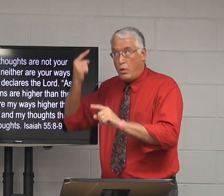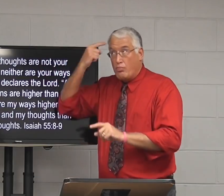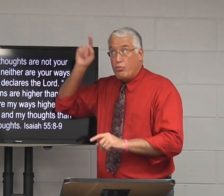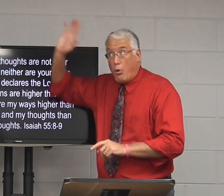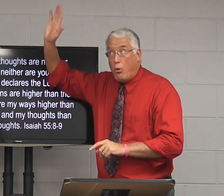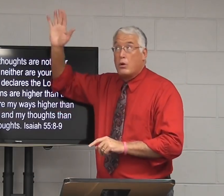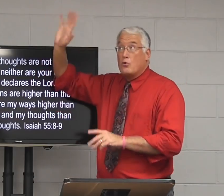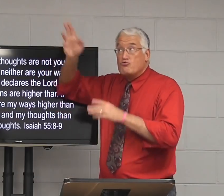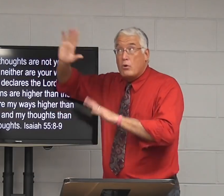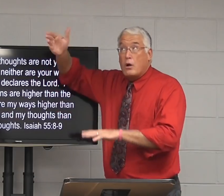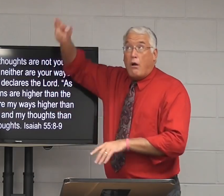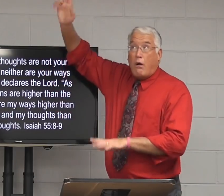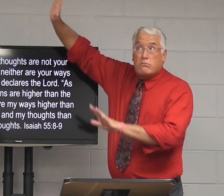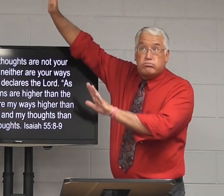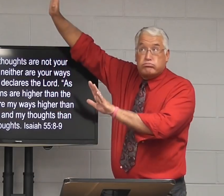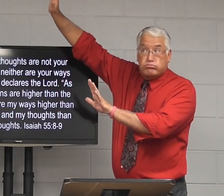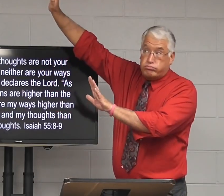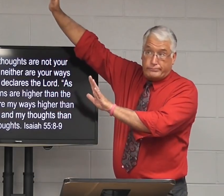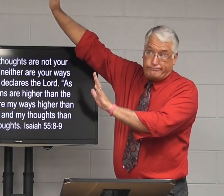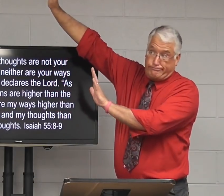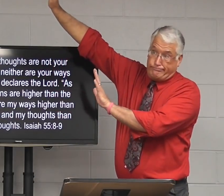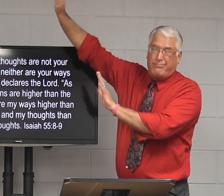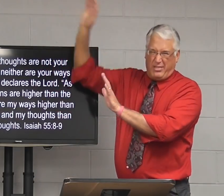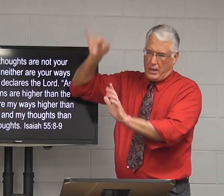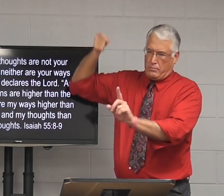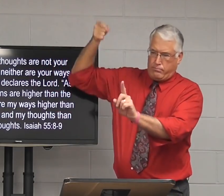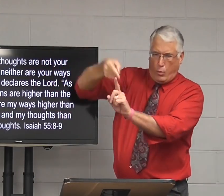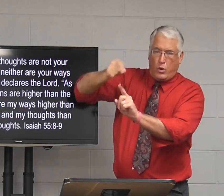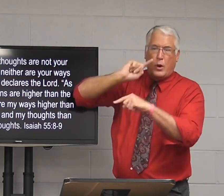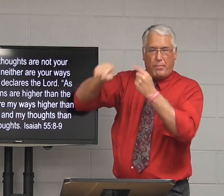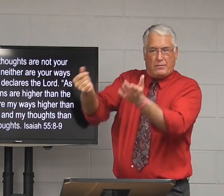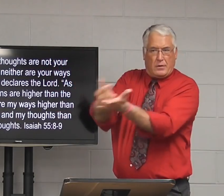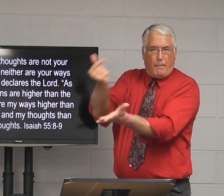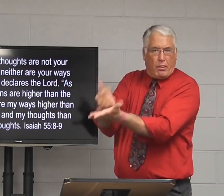So the point is talking about his thoughts and his, are not our thoughts.